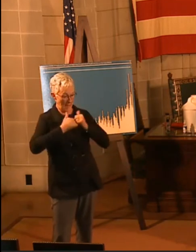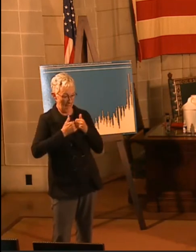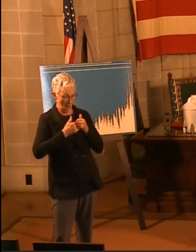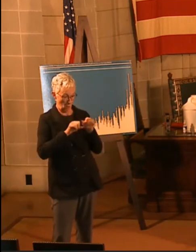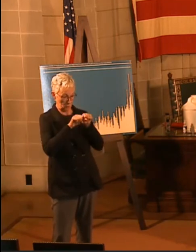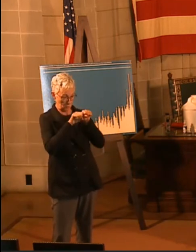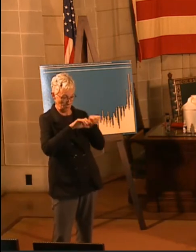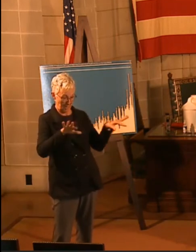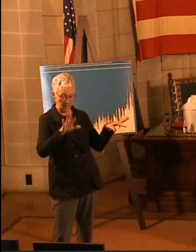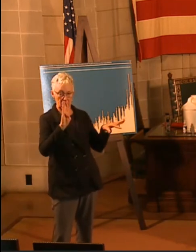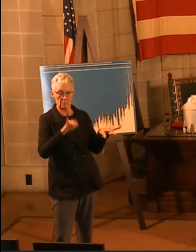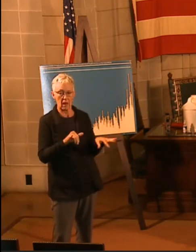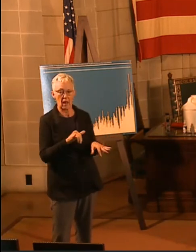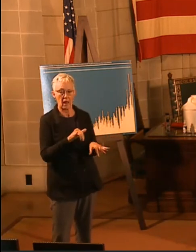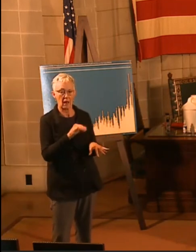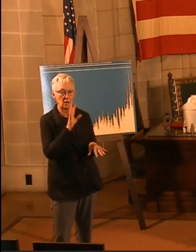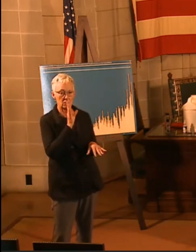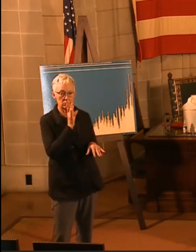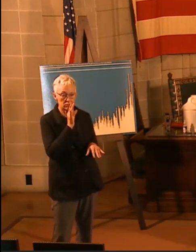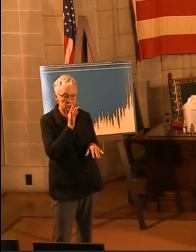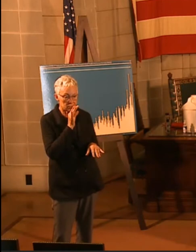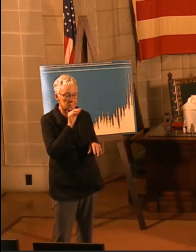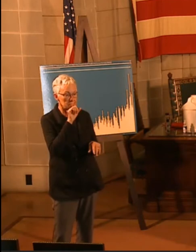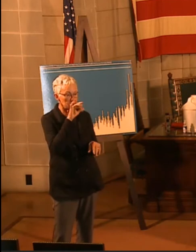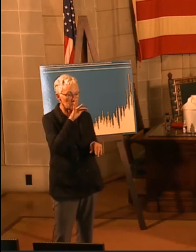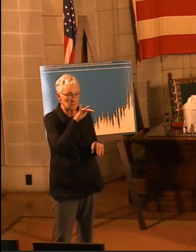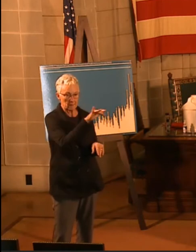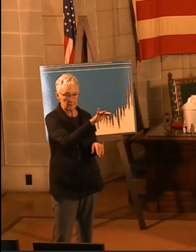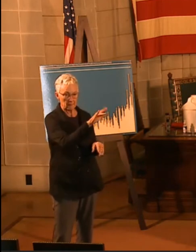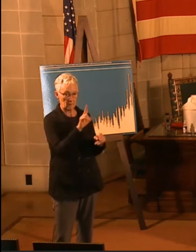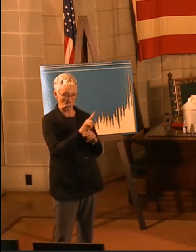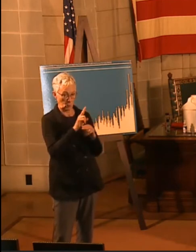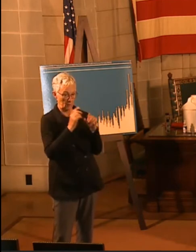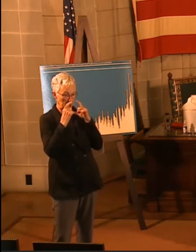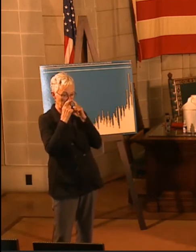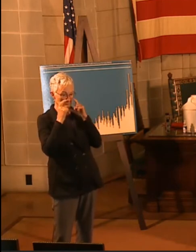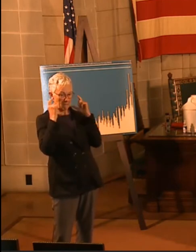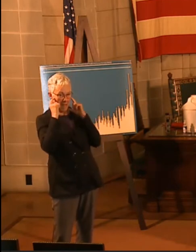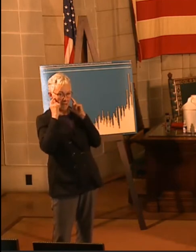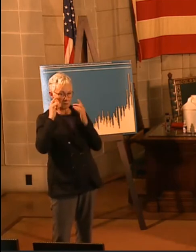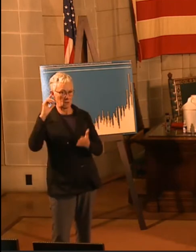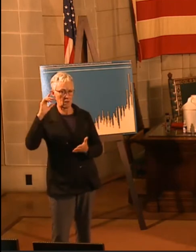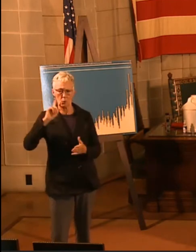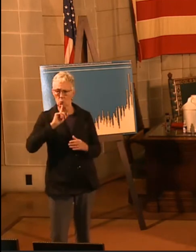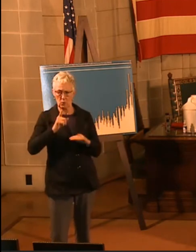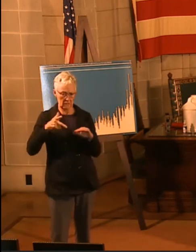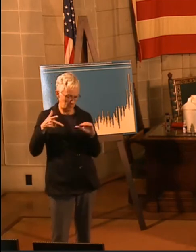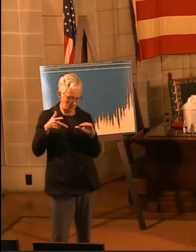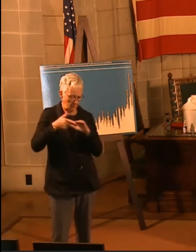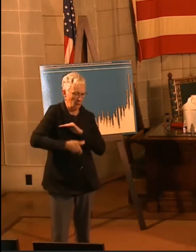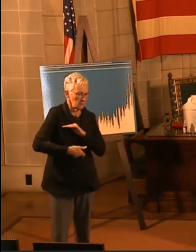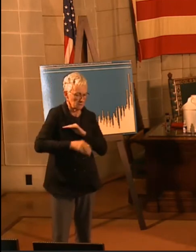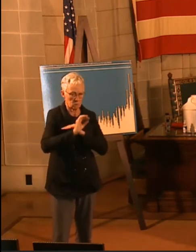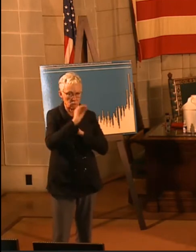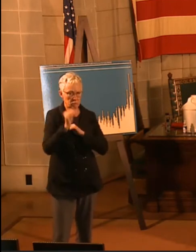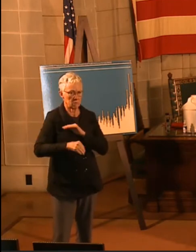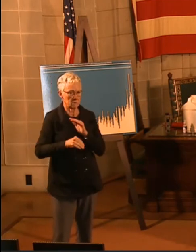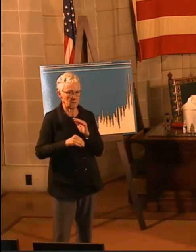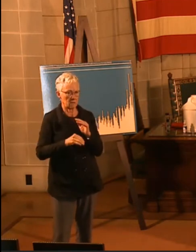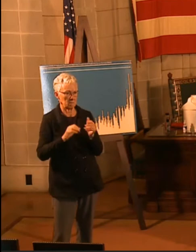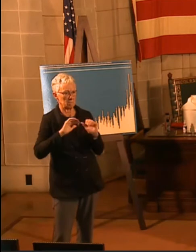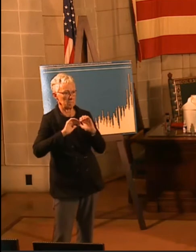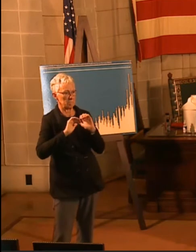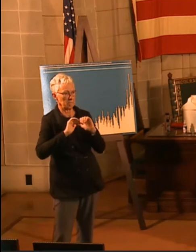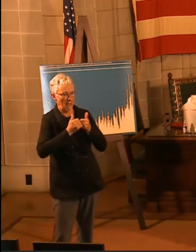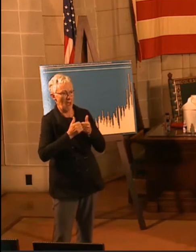droplets and aerosols. And we know that wearing face masks reduces the chance of an infected person as